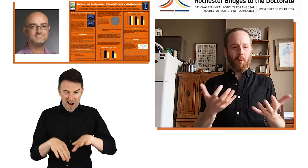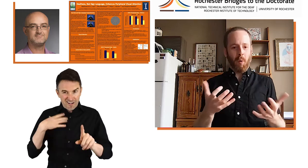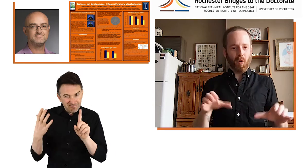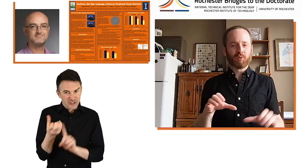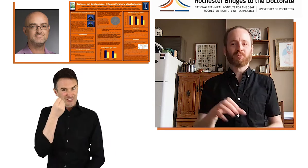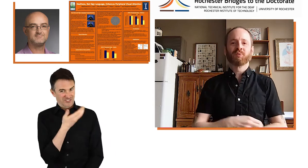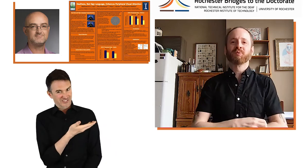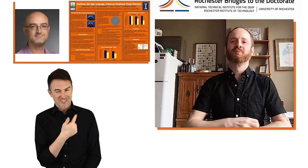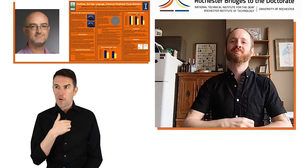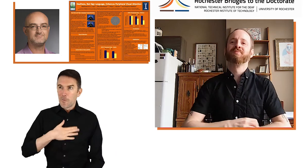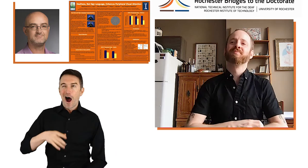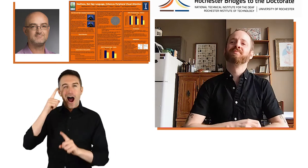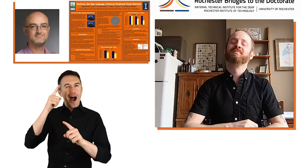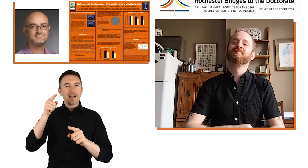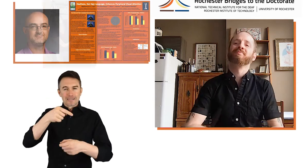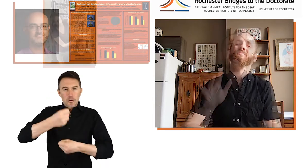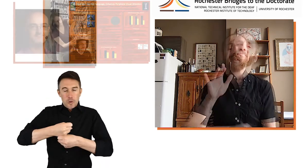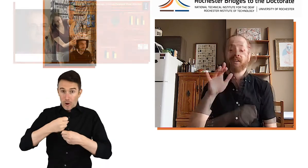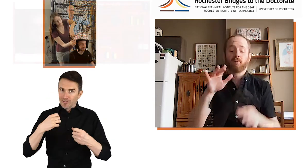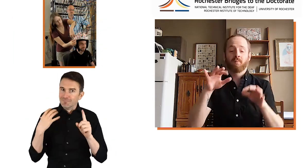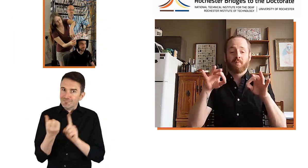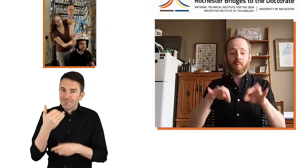was finally doing what I wanted to be doing.